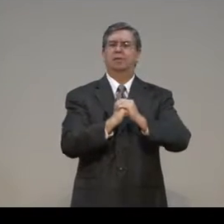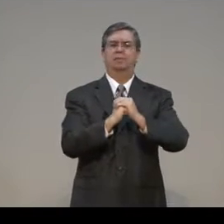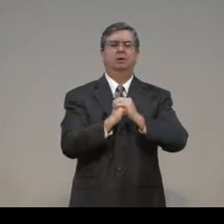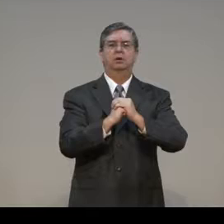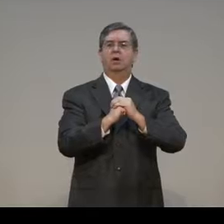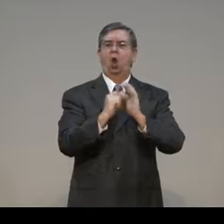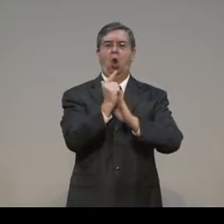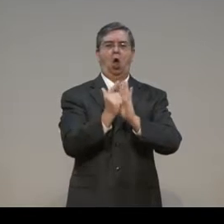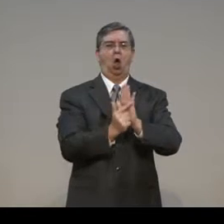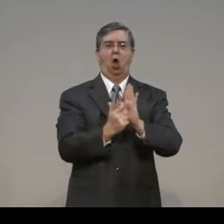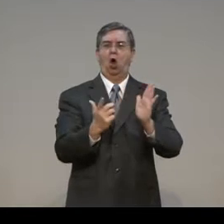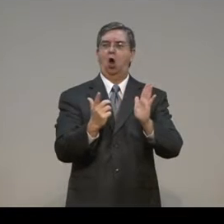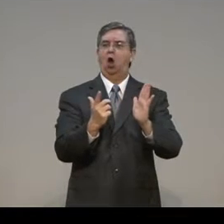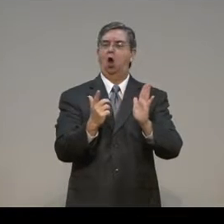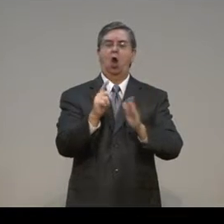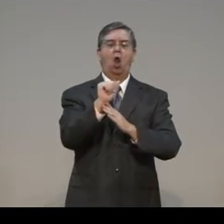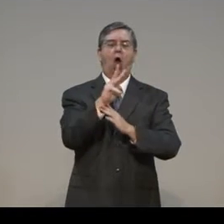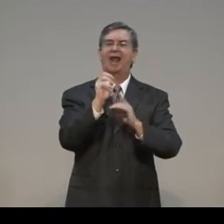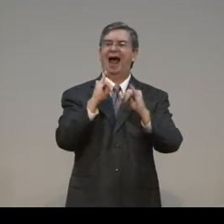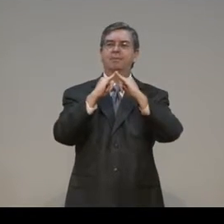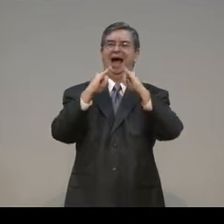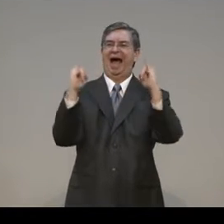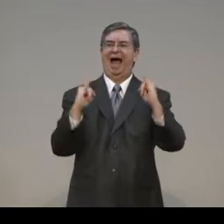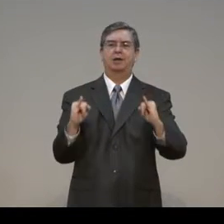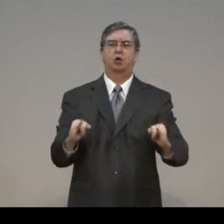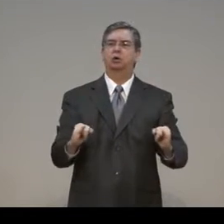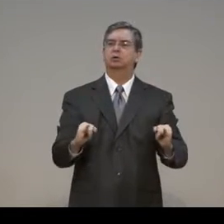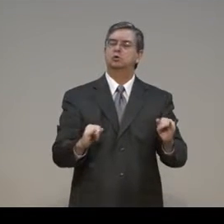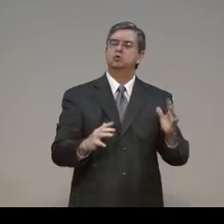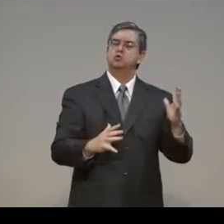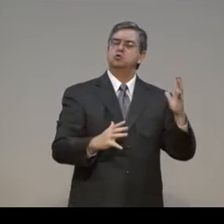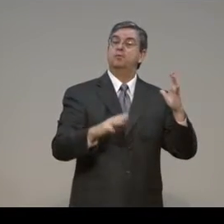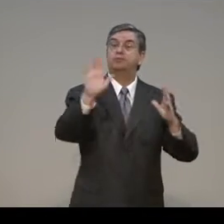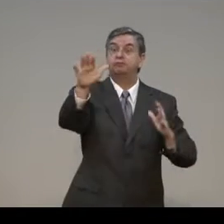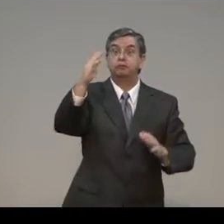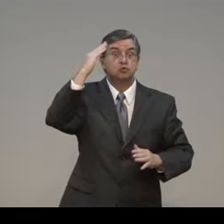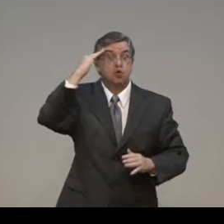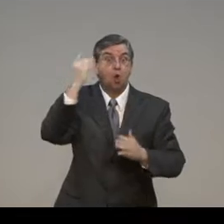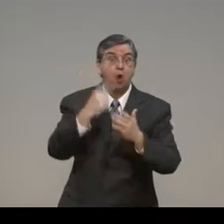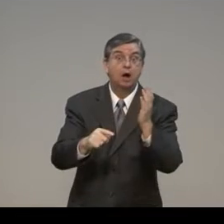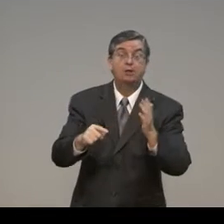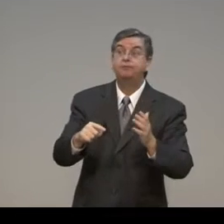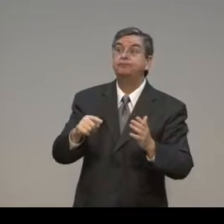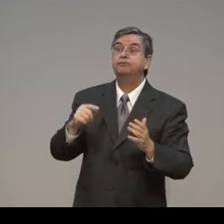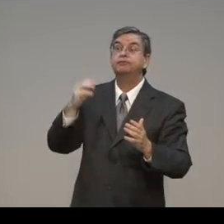Saul worshipped the law. He worshipped idols. You know what?